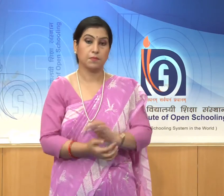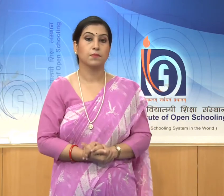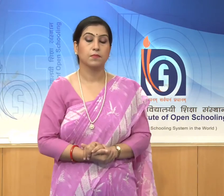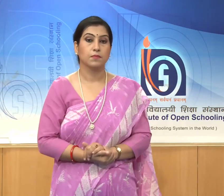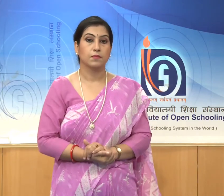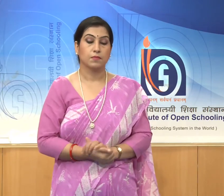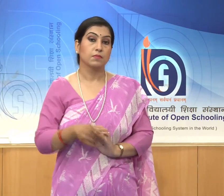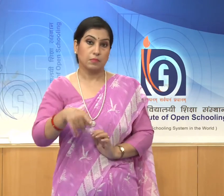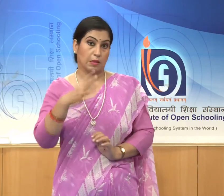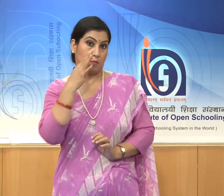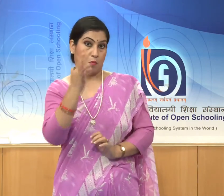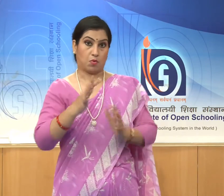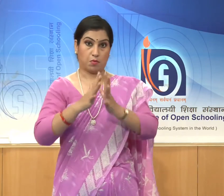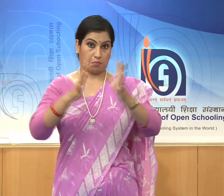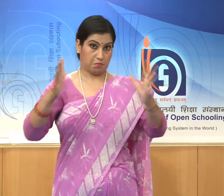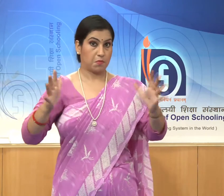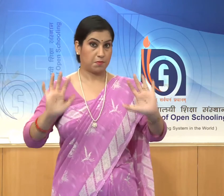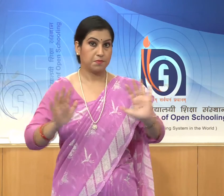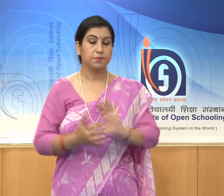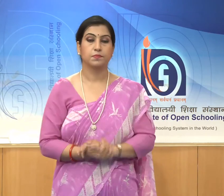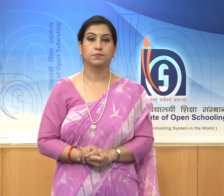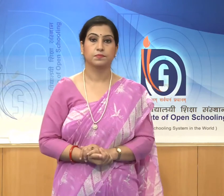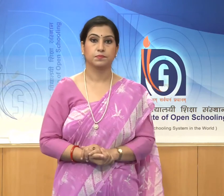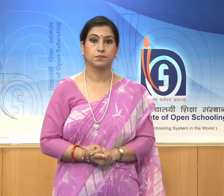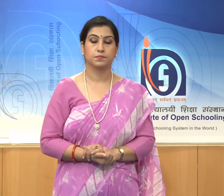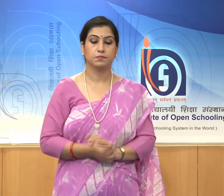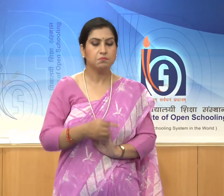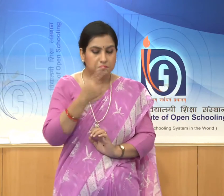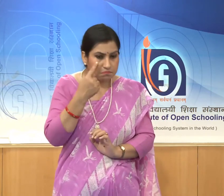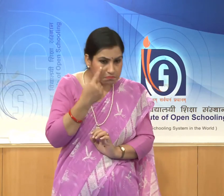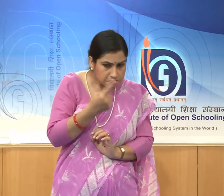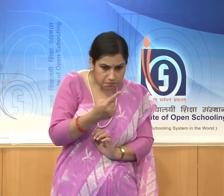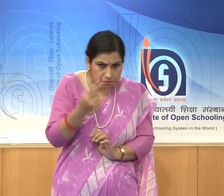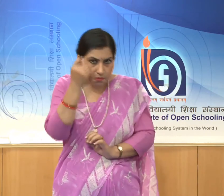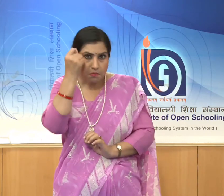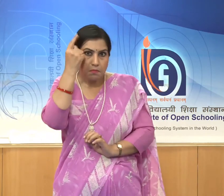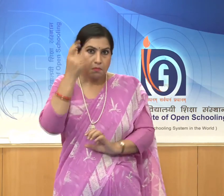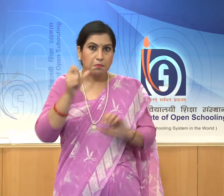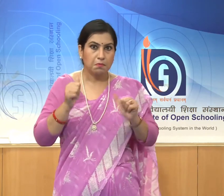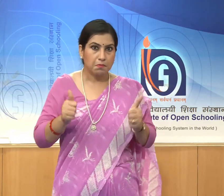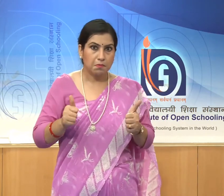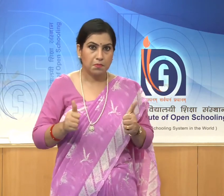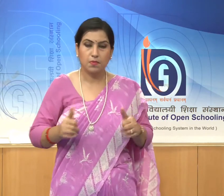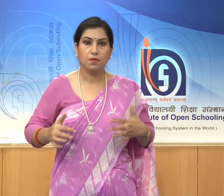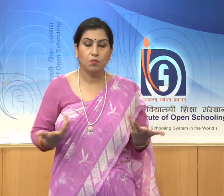very important to understand the development